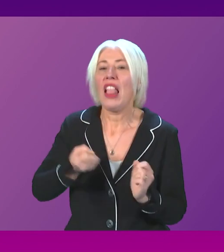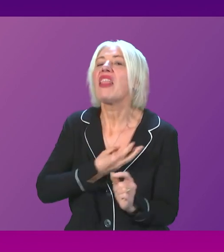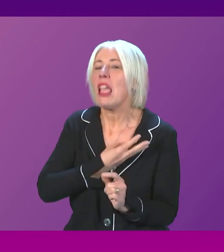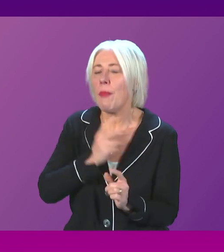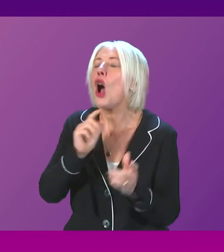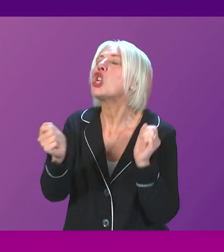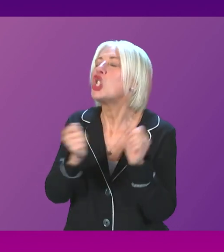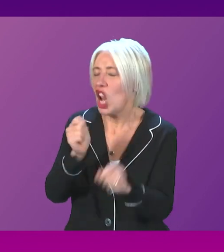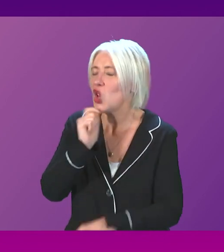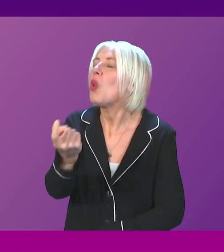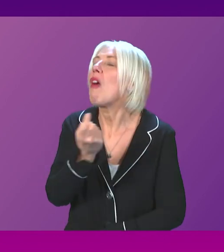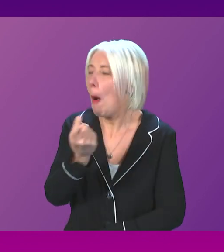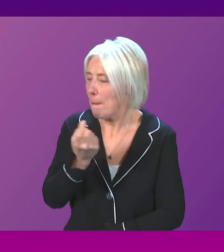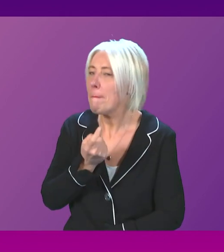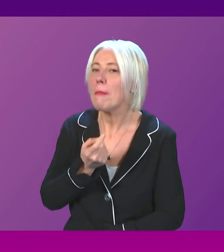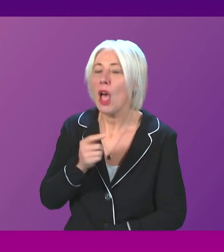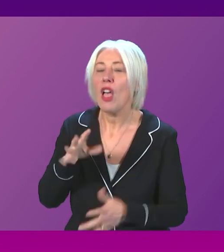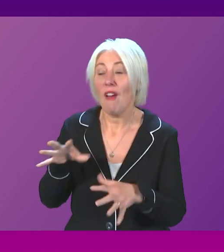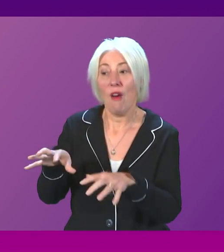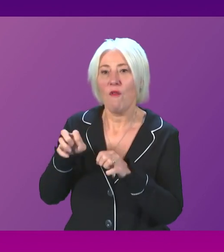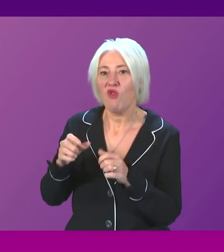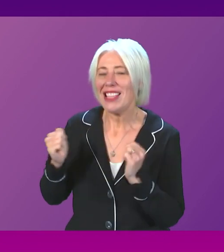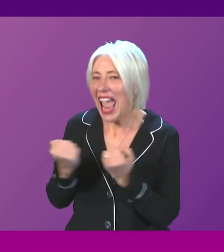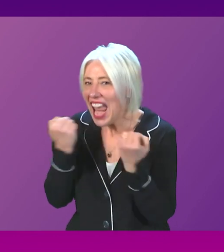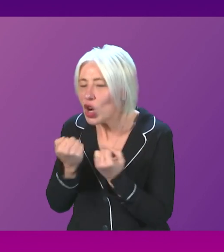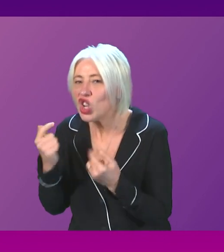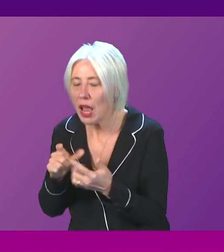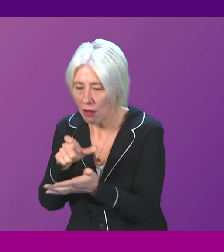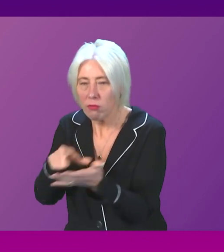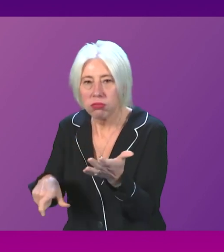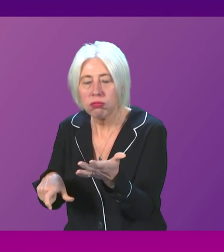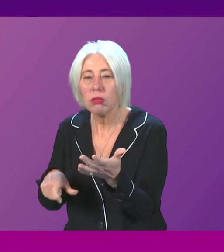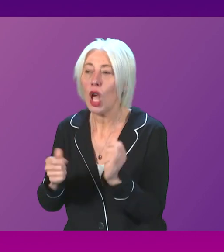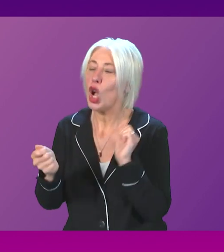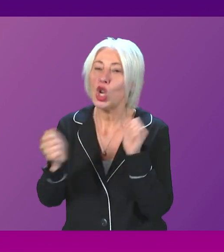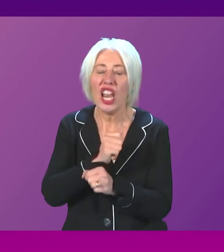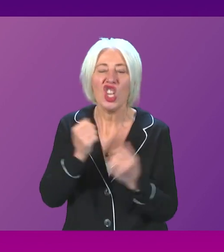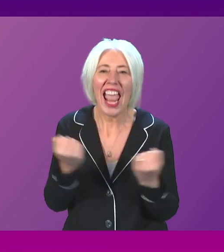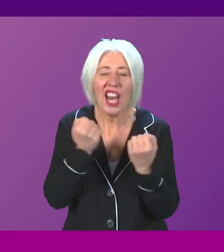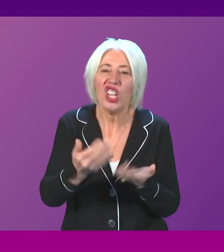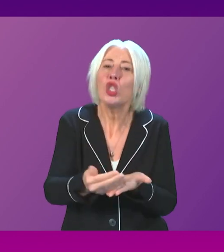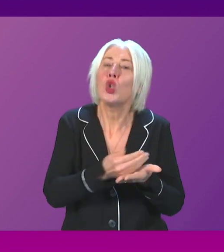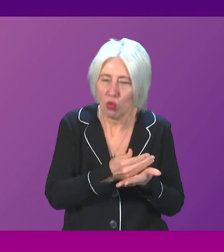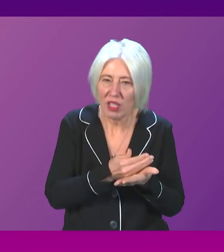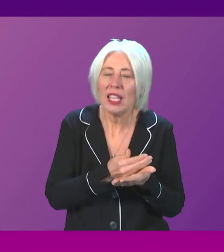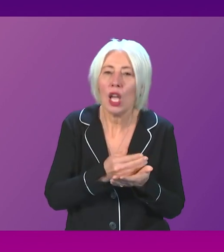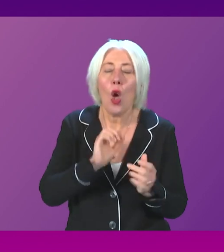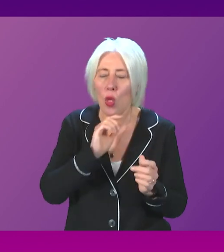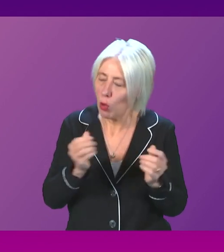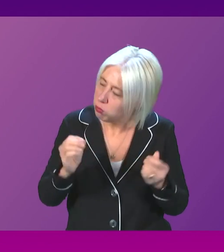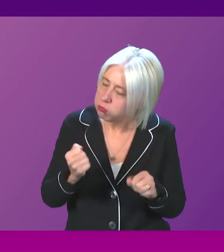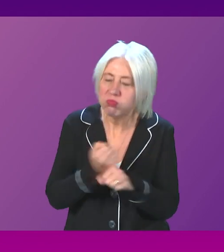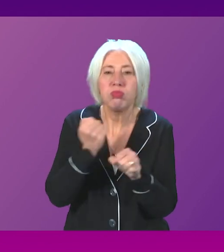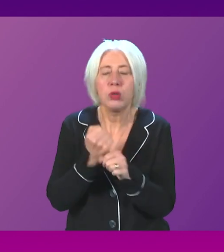Change with an ambitious plan to freeze energy bills, change to invest in energy security, change to create tens of